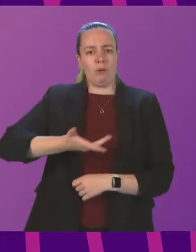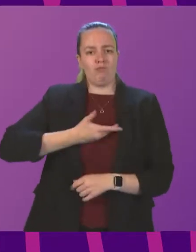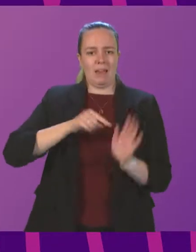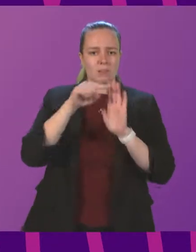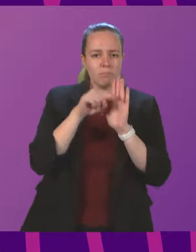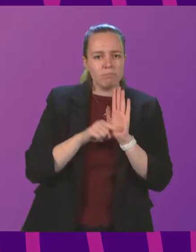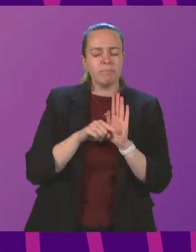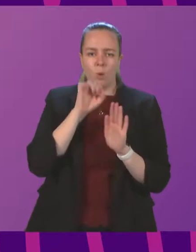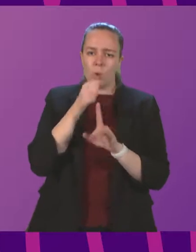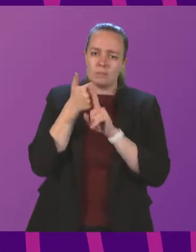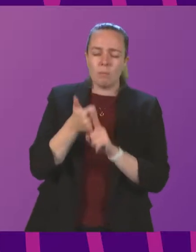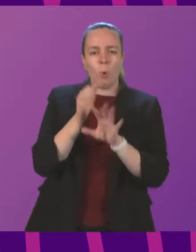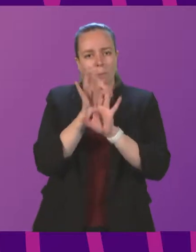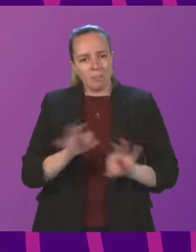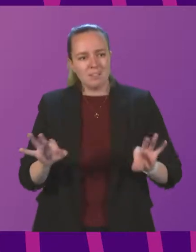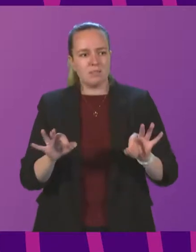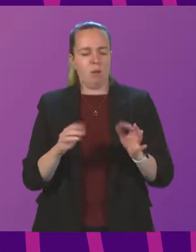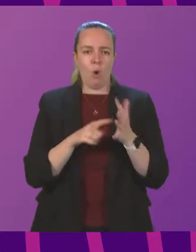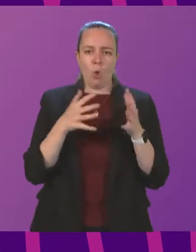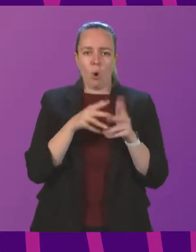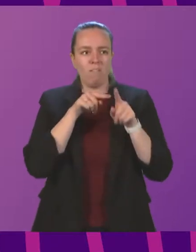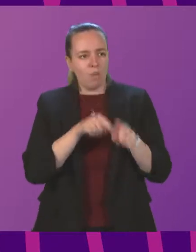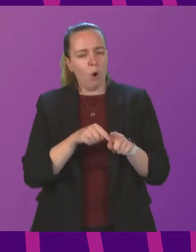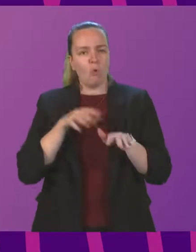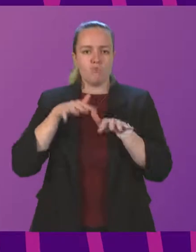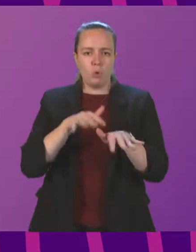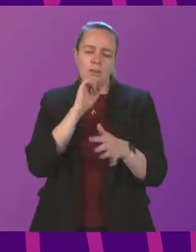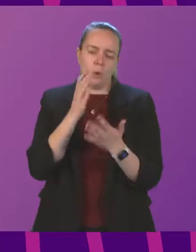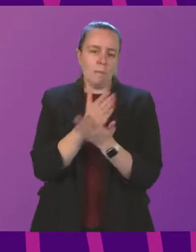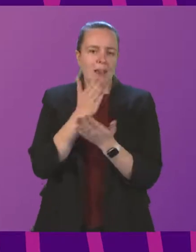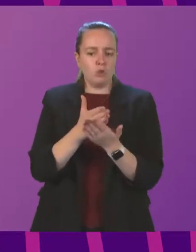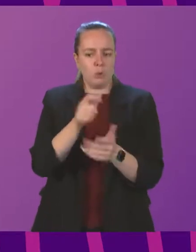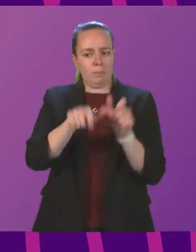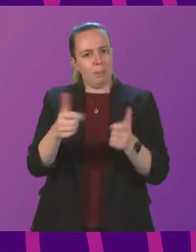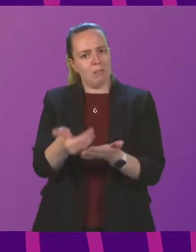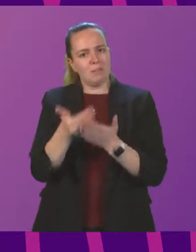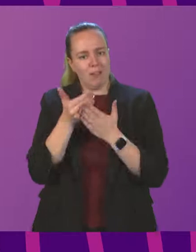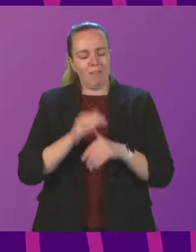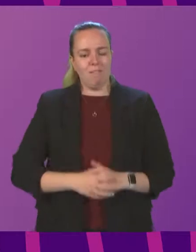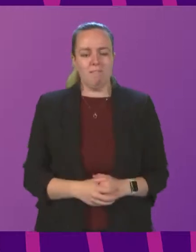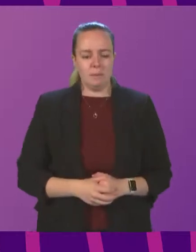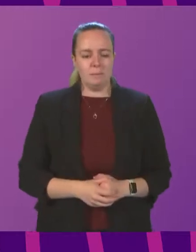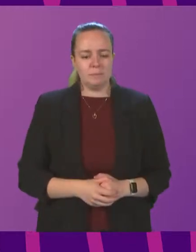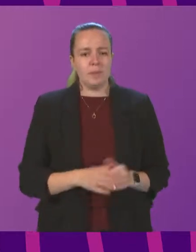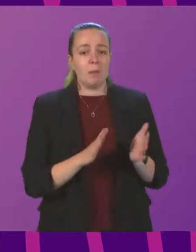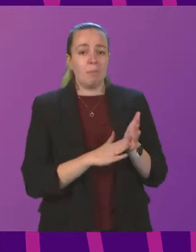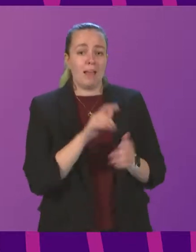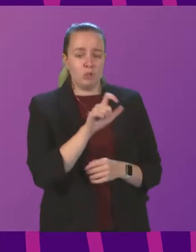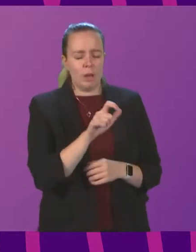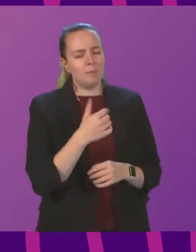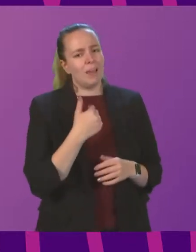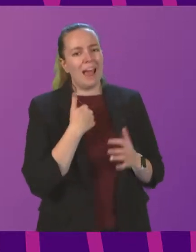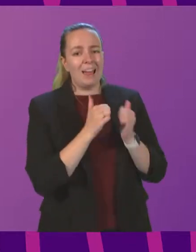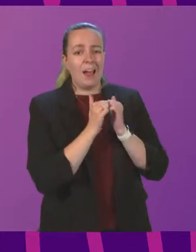facilitate peaceful and lawful protest and ensure public safety. Maggie Chapman. I appreciate that